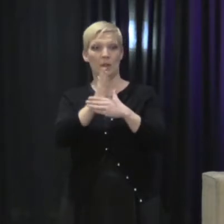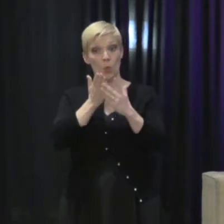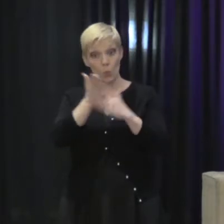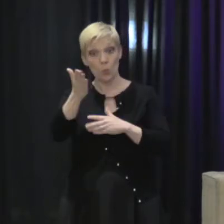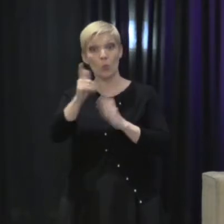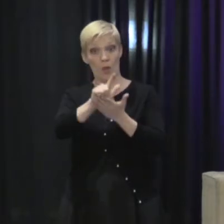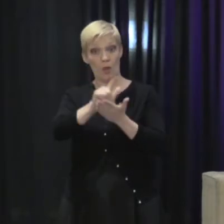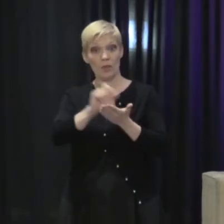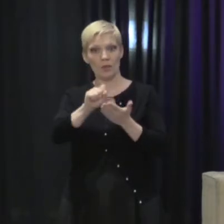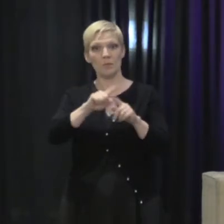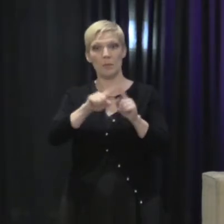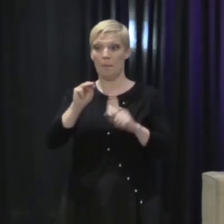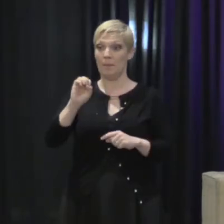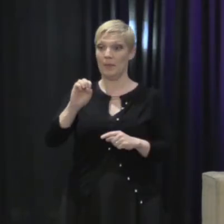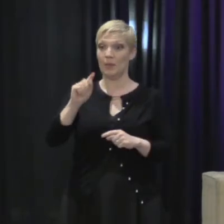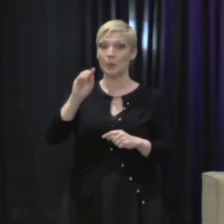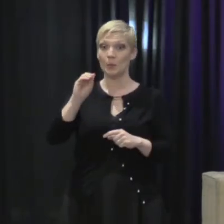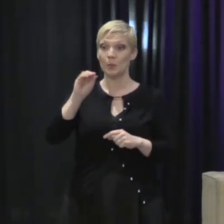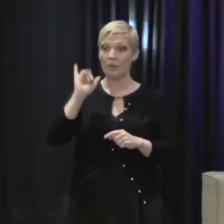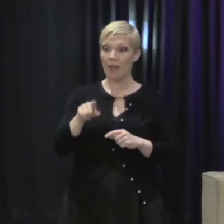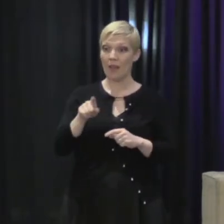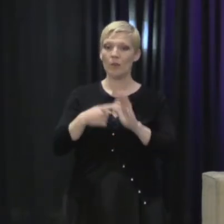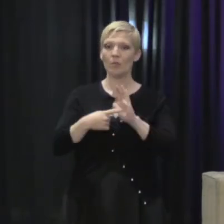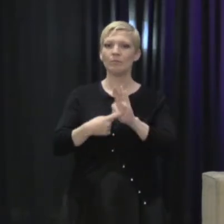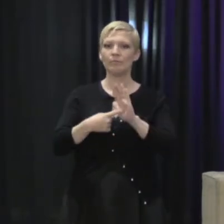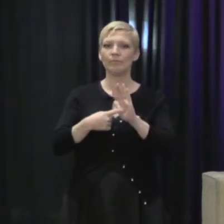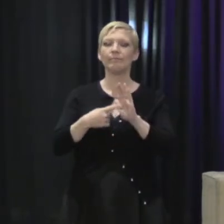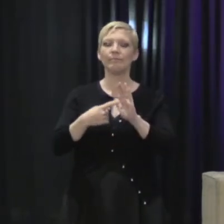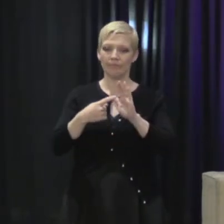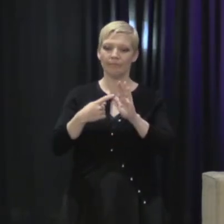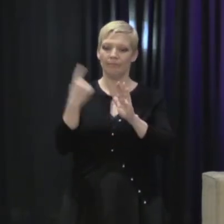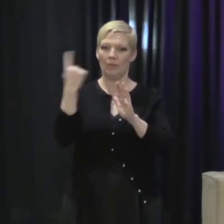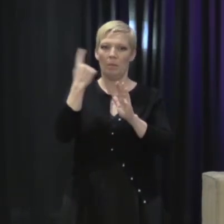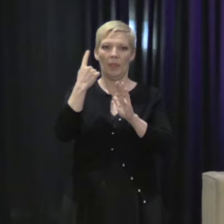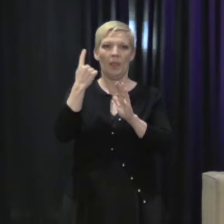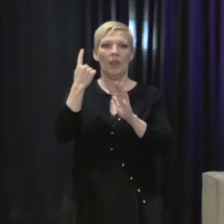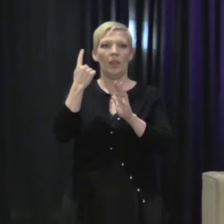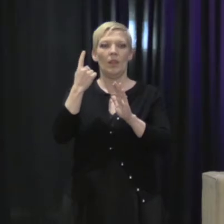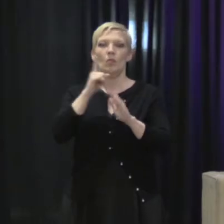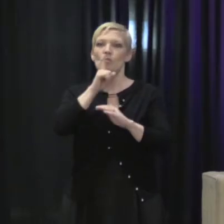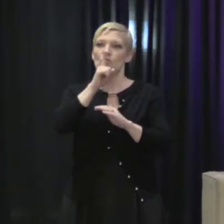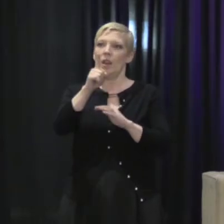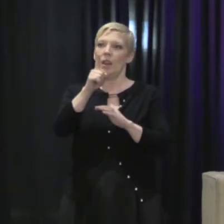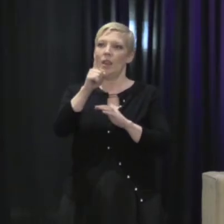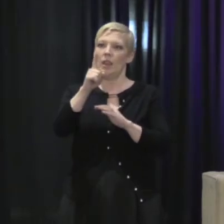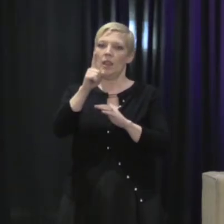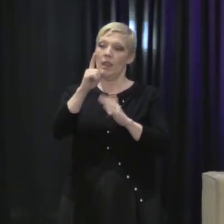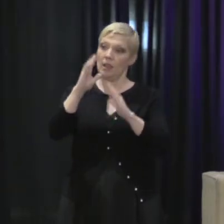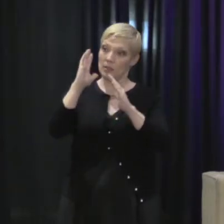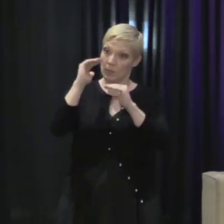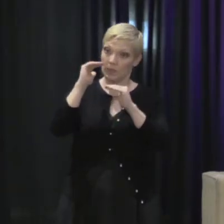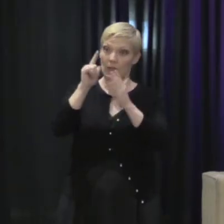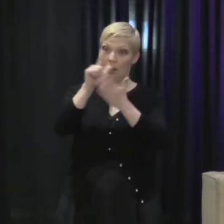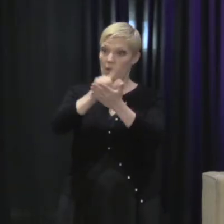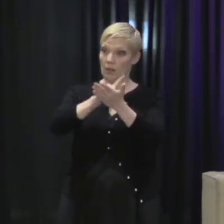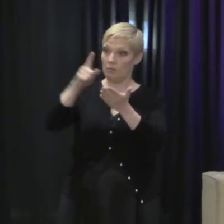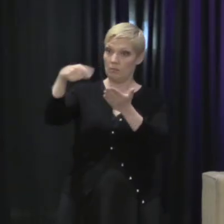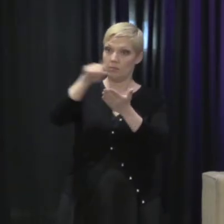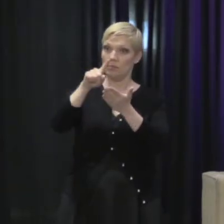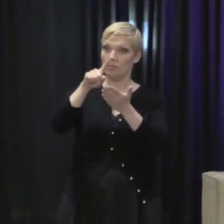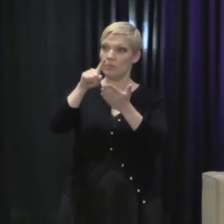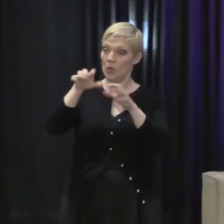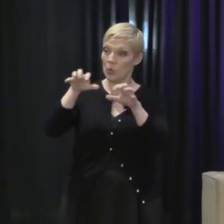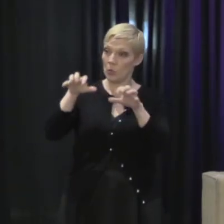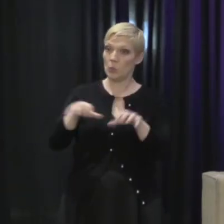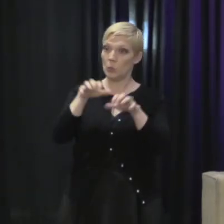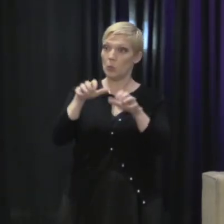Too, she argues, represents a turn away from the law, a turn away from expecting legal institutions to do all the hard